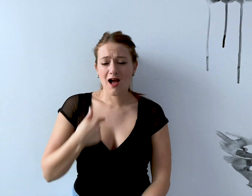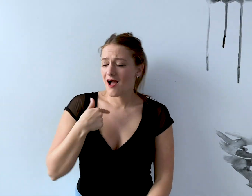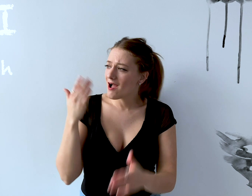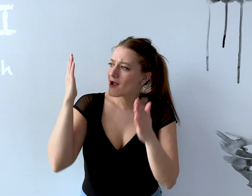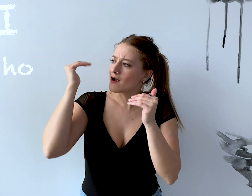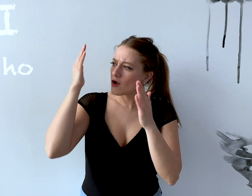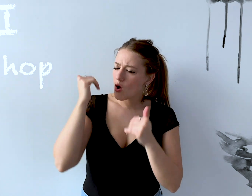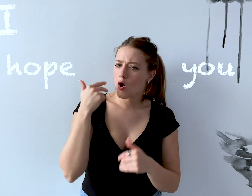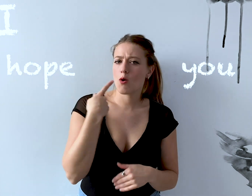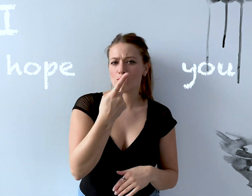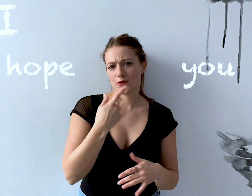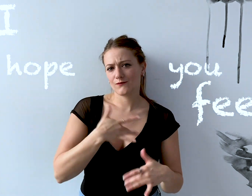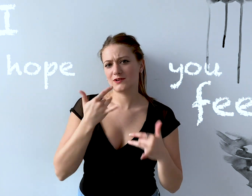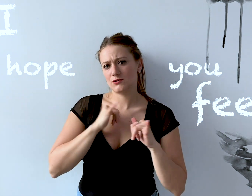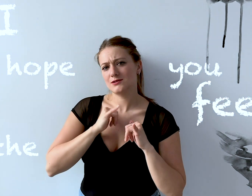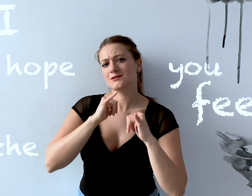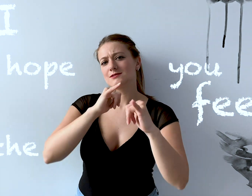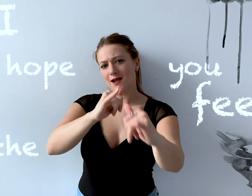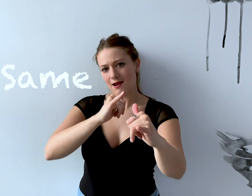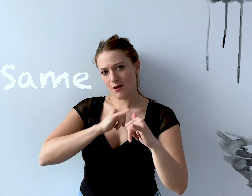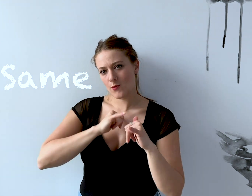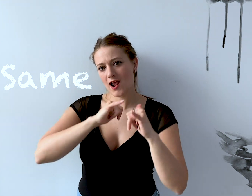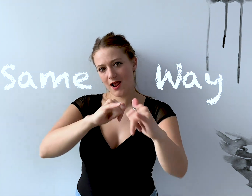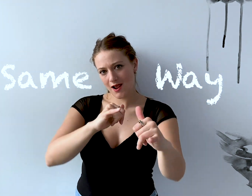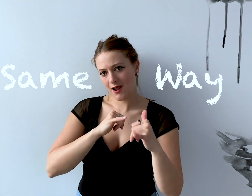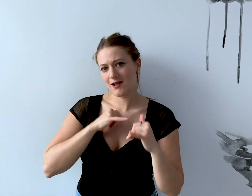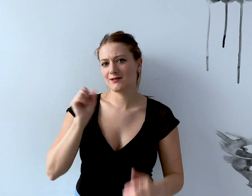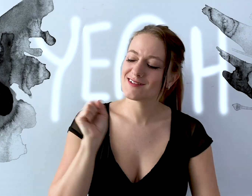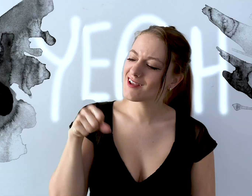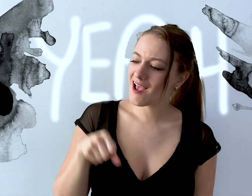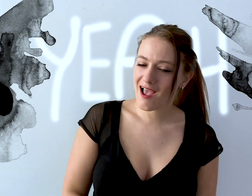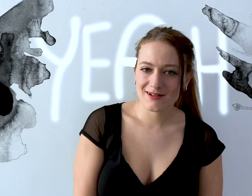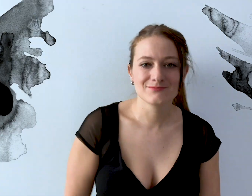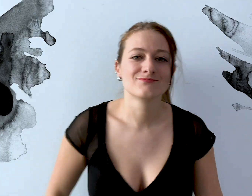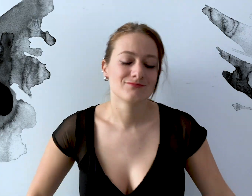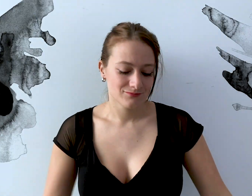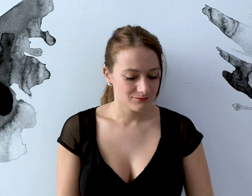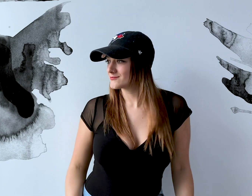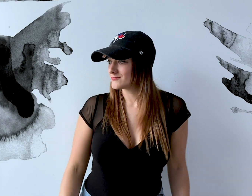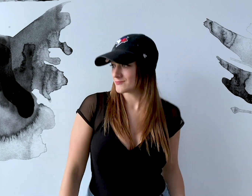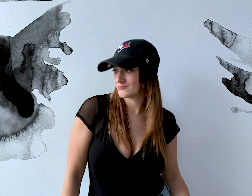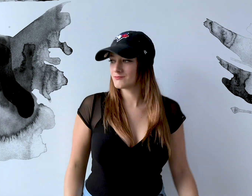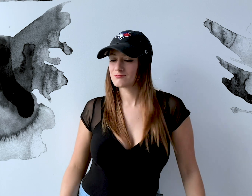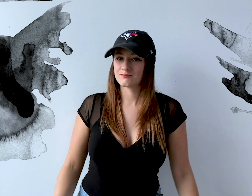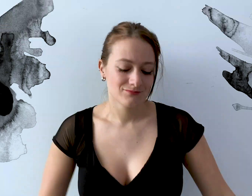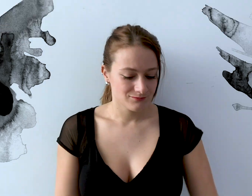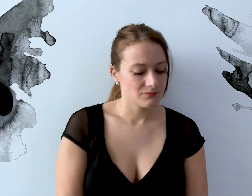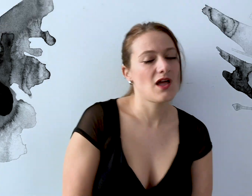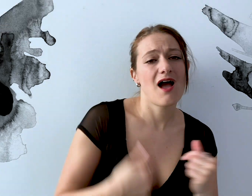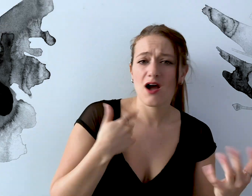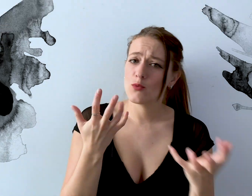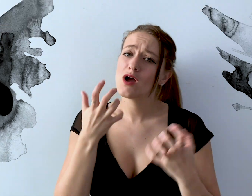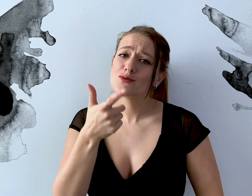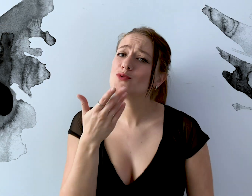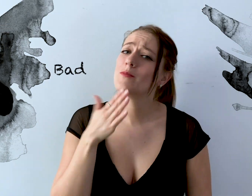And I hope you feel the same way Cause I want you